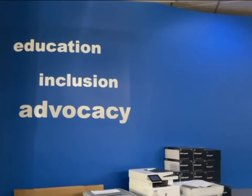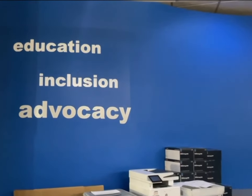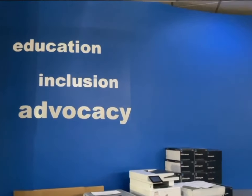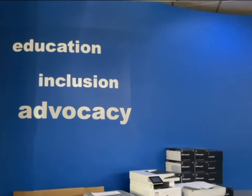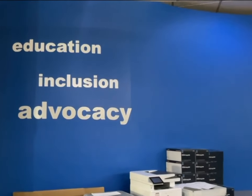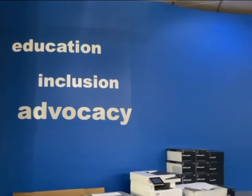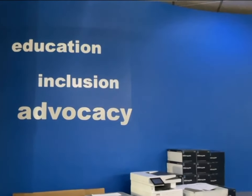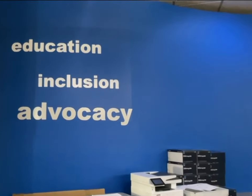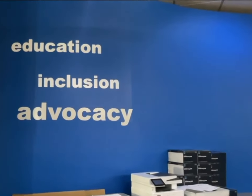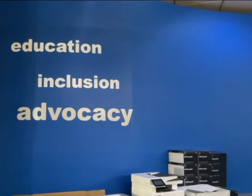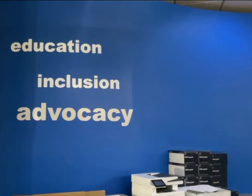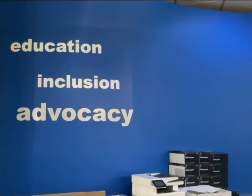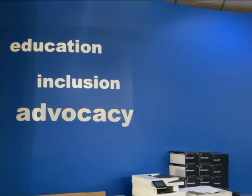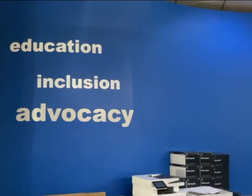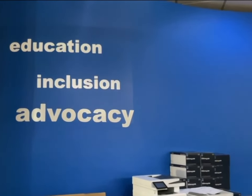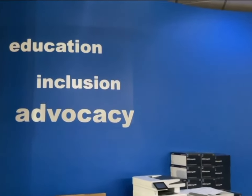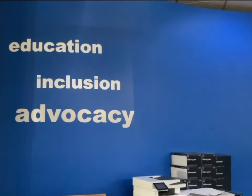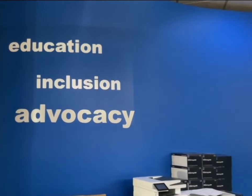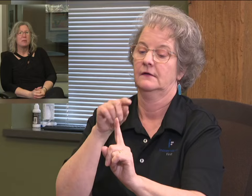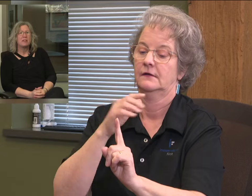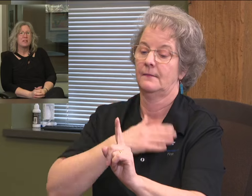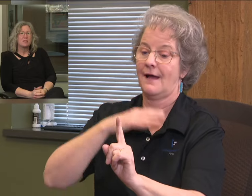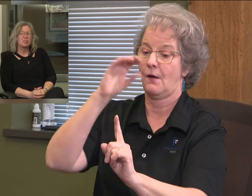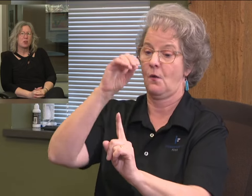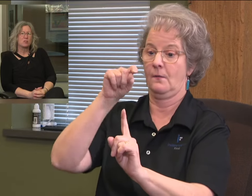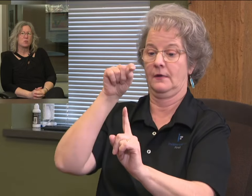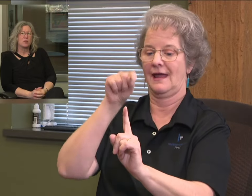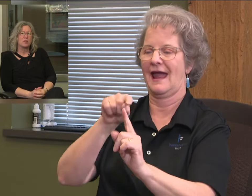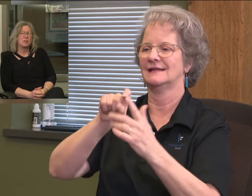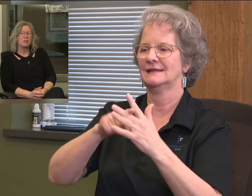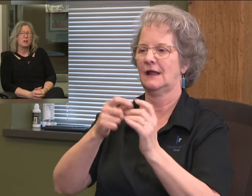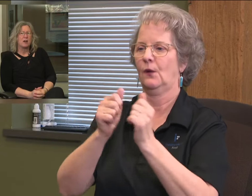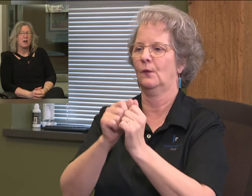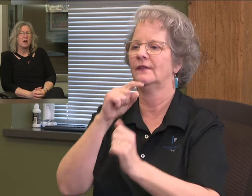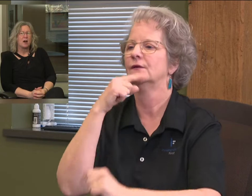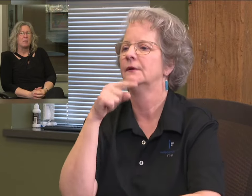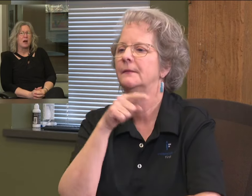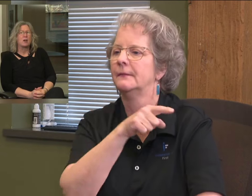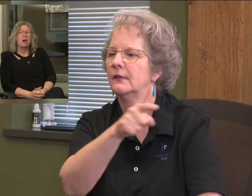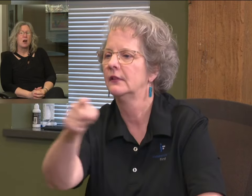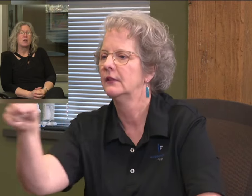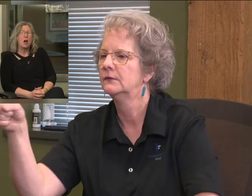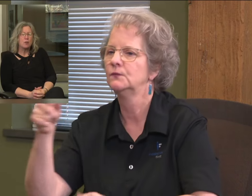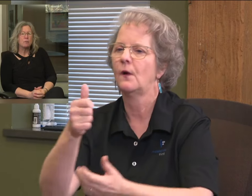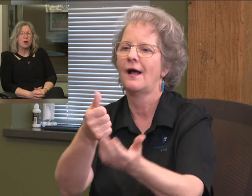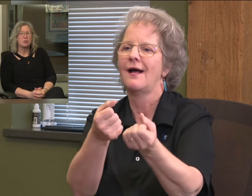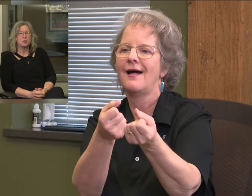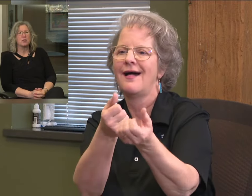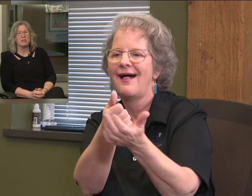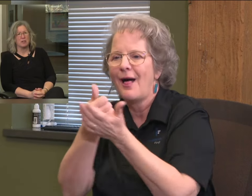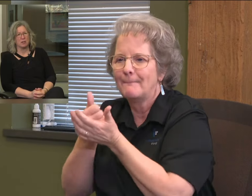she's asking for the help of everyone. But I think it starts with our counterparts who can hear